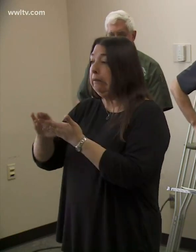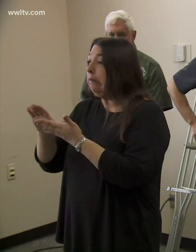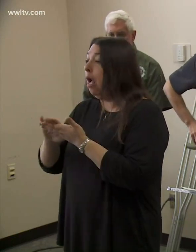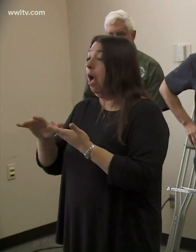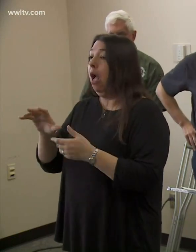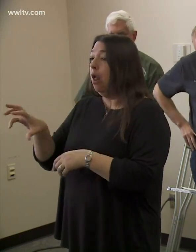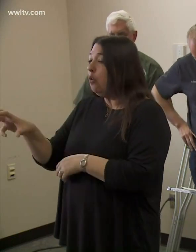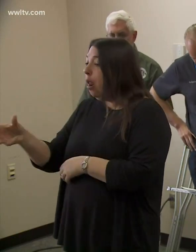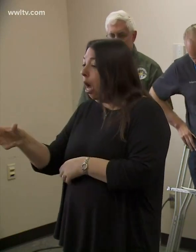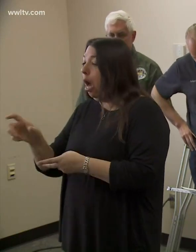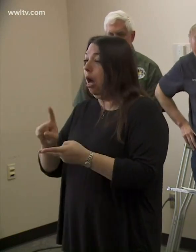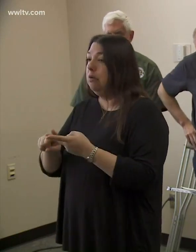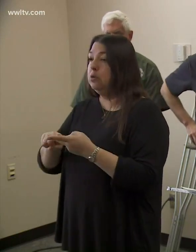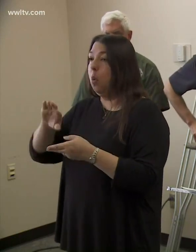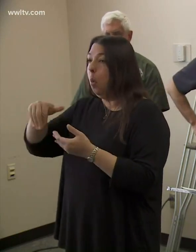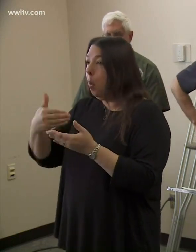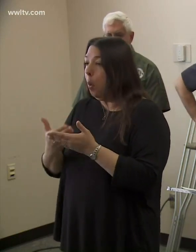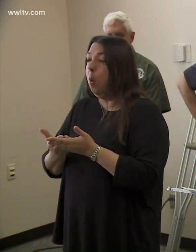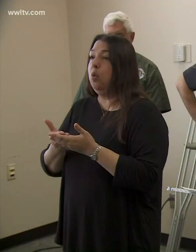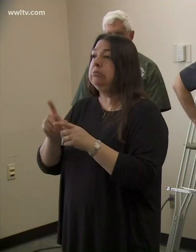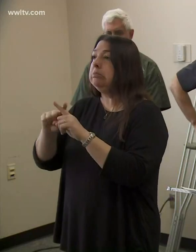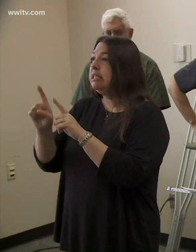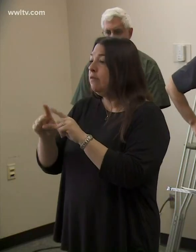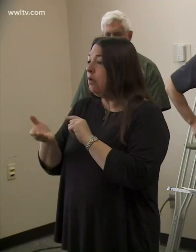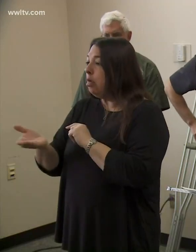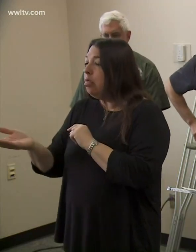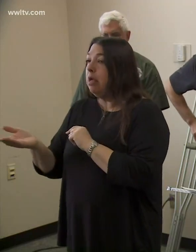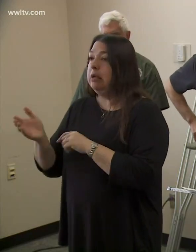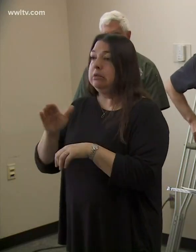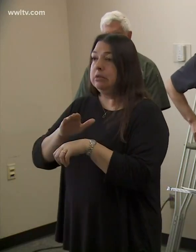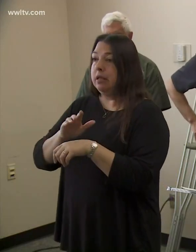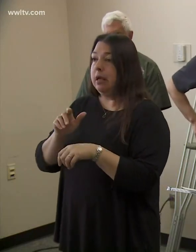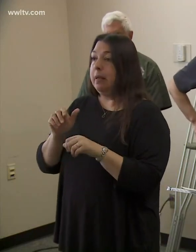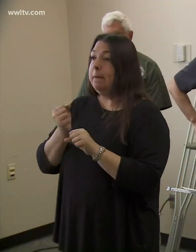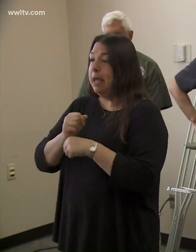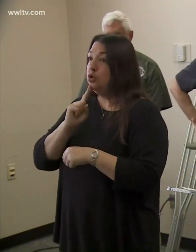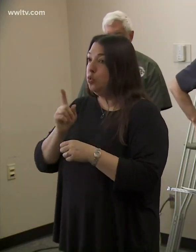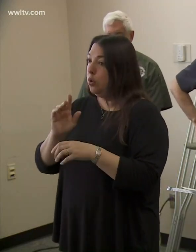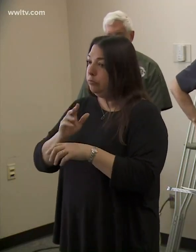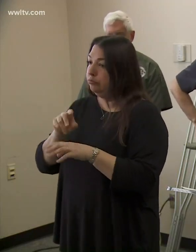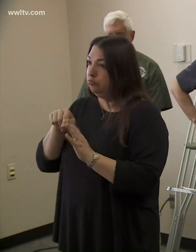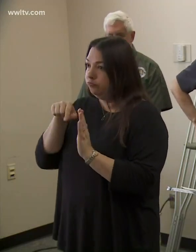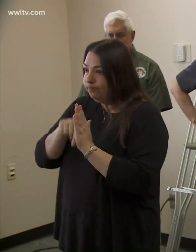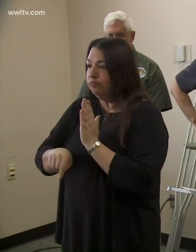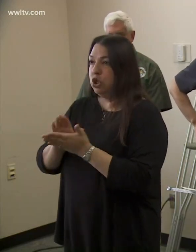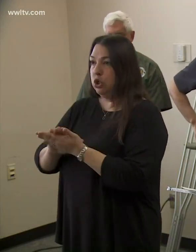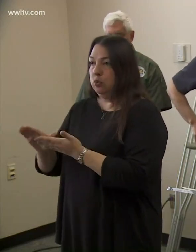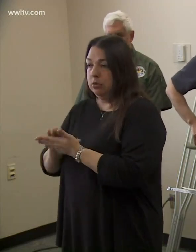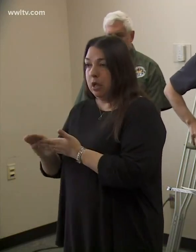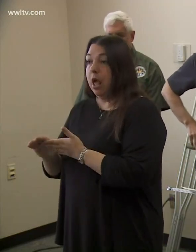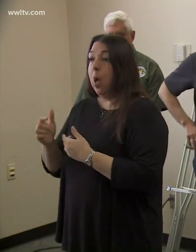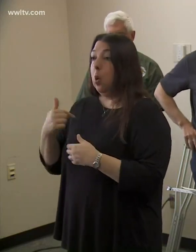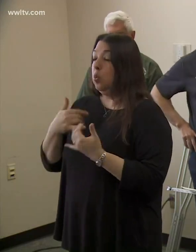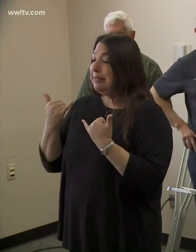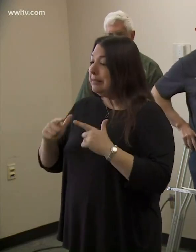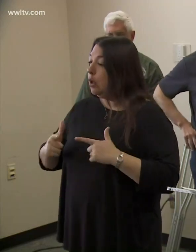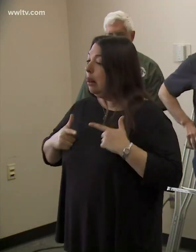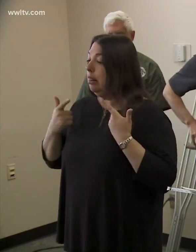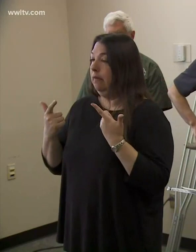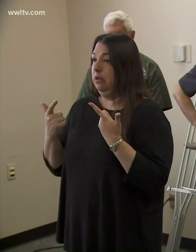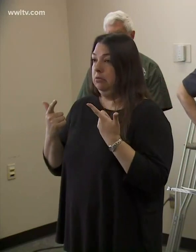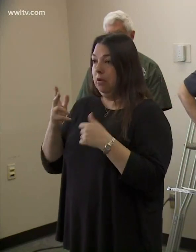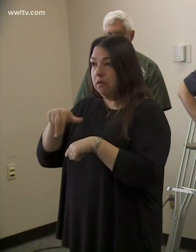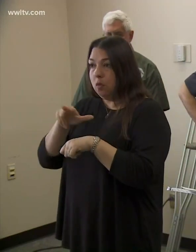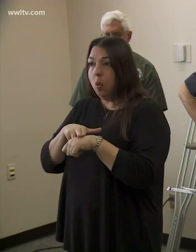doorknobs, all of your handles, all of your surfaces. Make sure you lengthen the use of those things. We are still living life in this community.